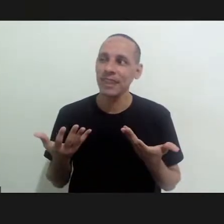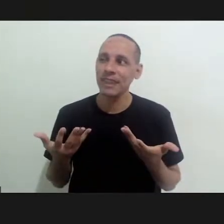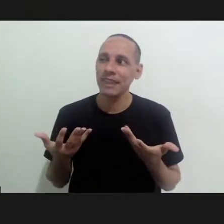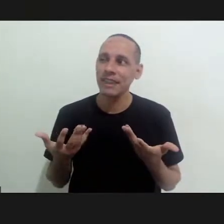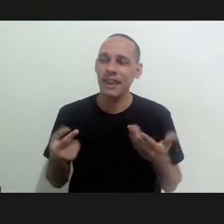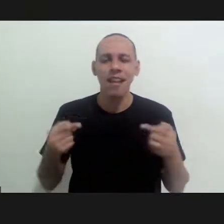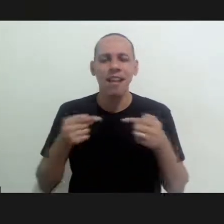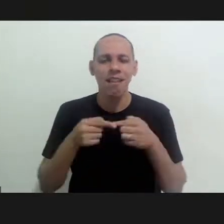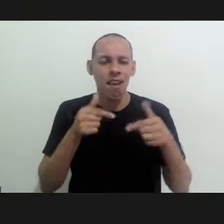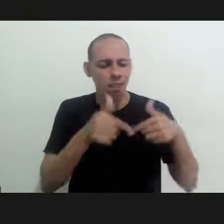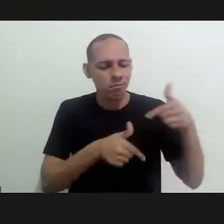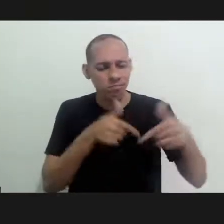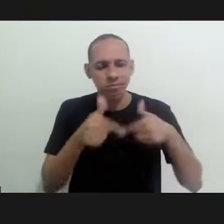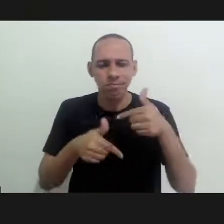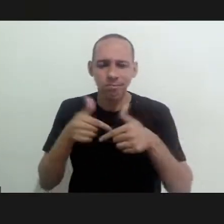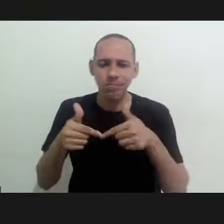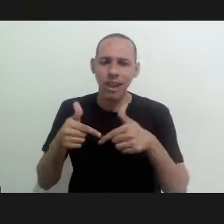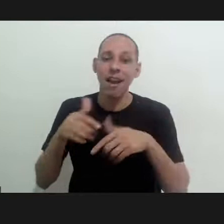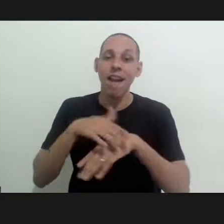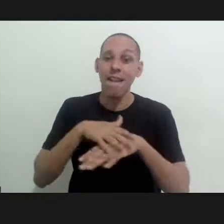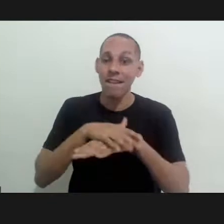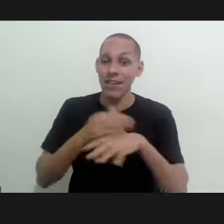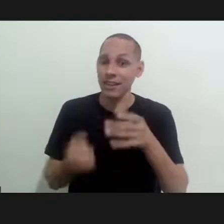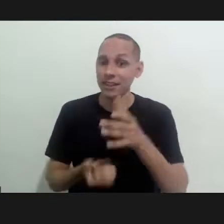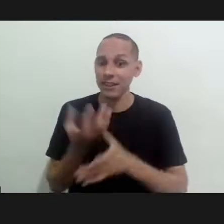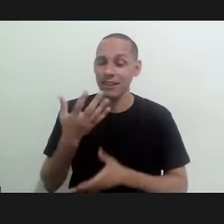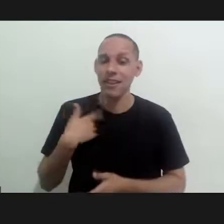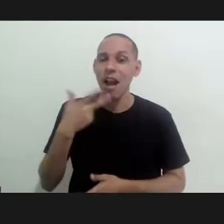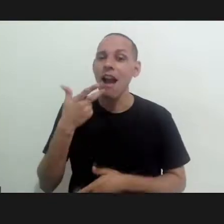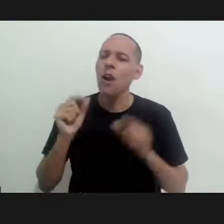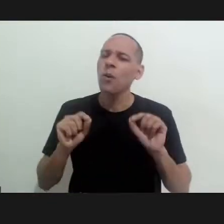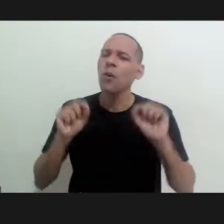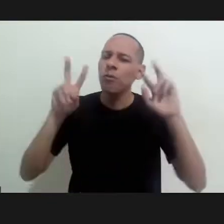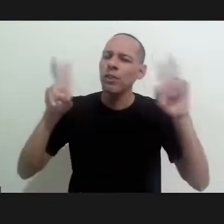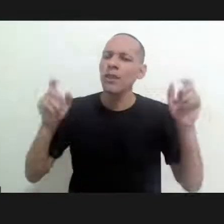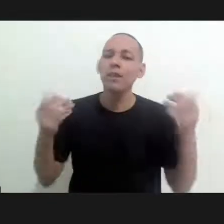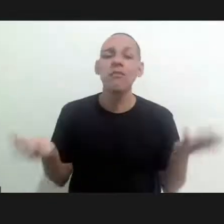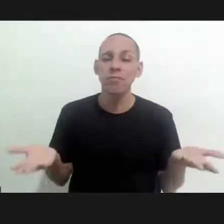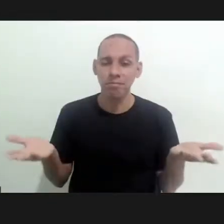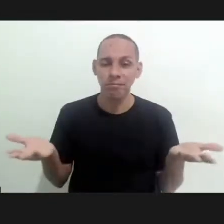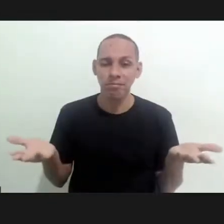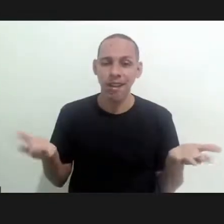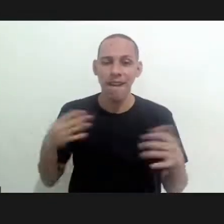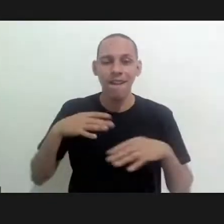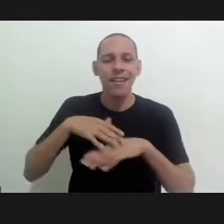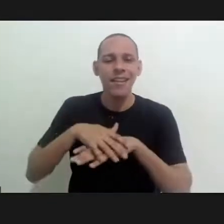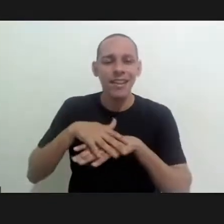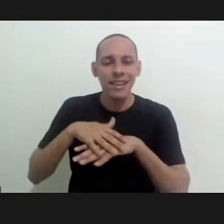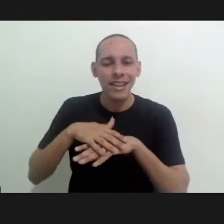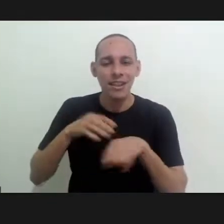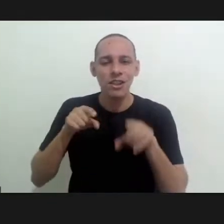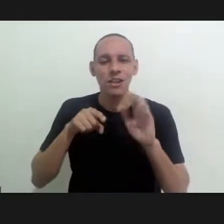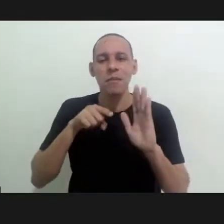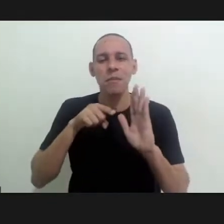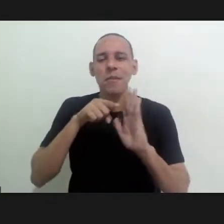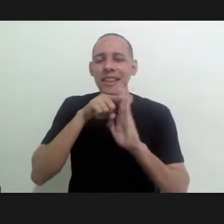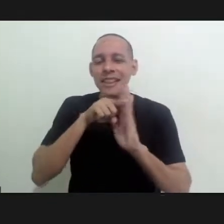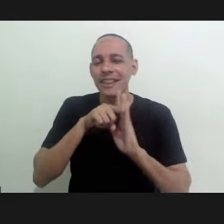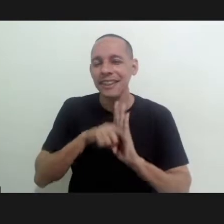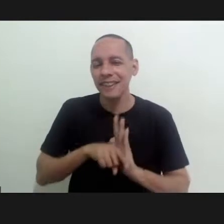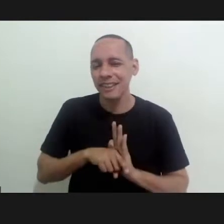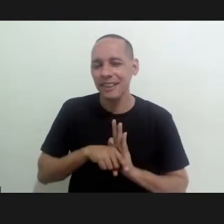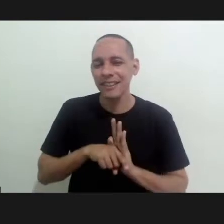part of the tasks of a network which is uh set up i'm talking about the